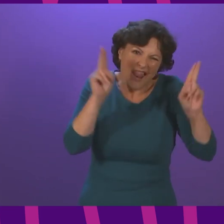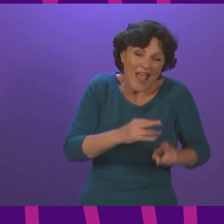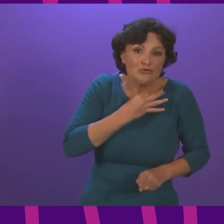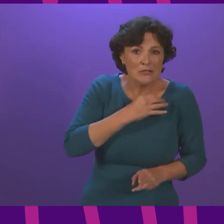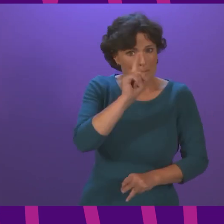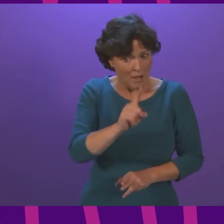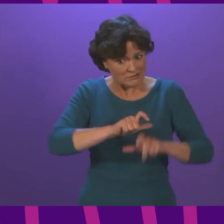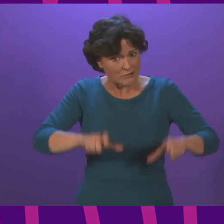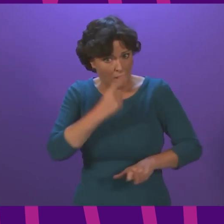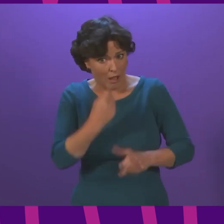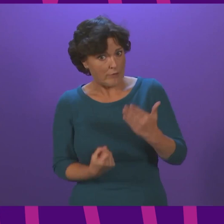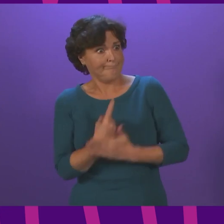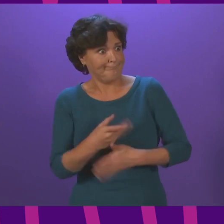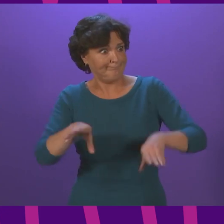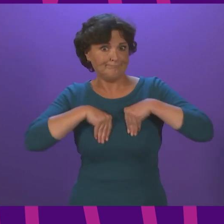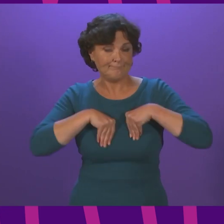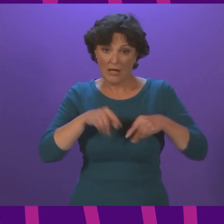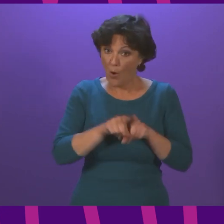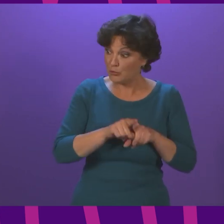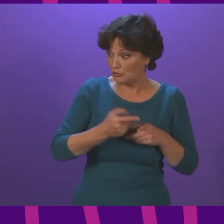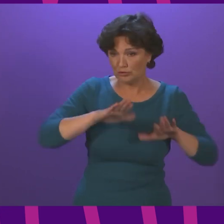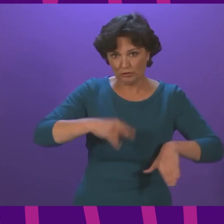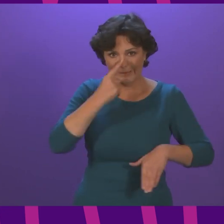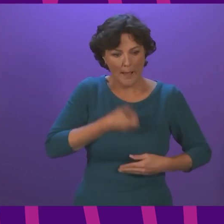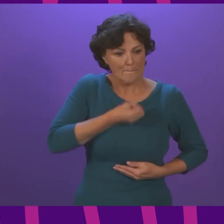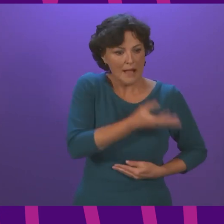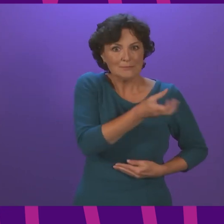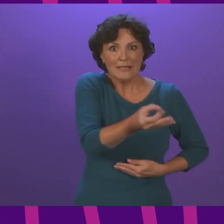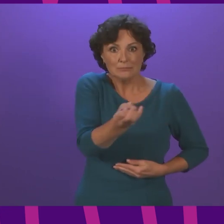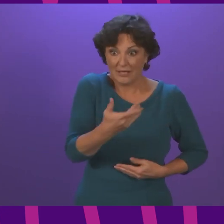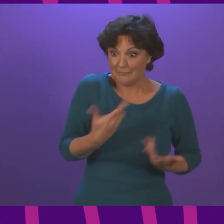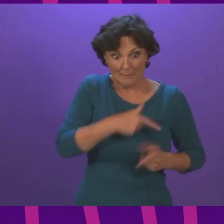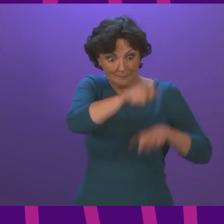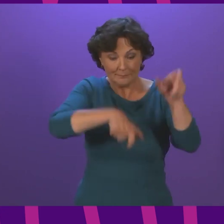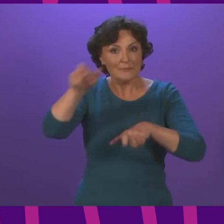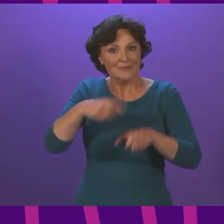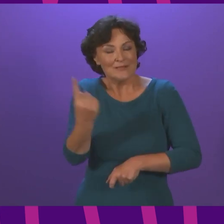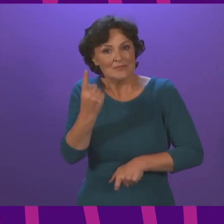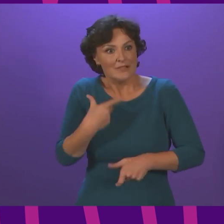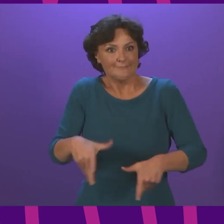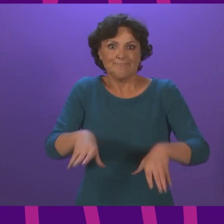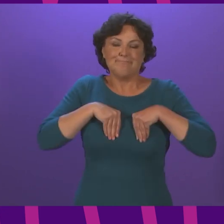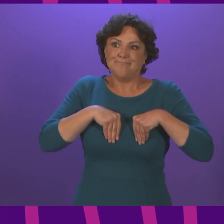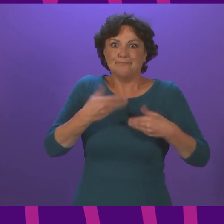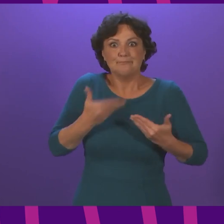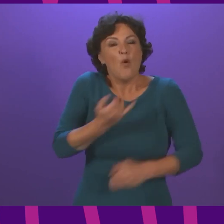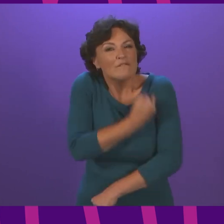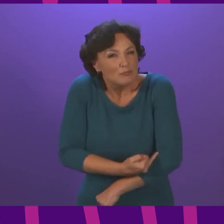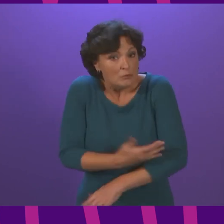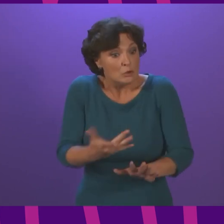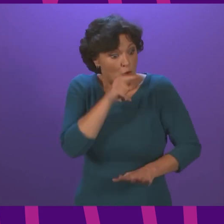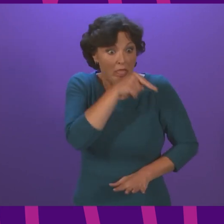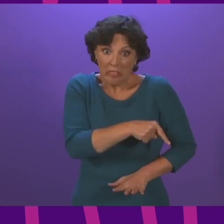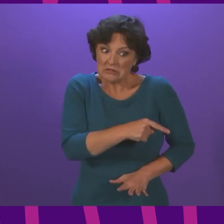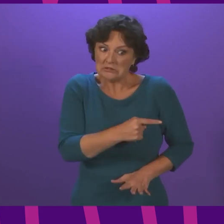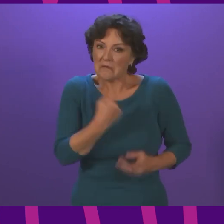also they can and do pass on the infection to others who may be more vulnerable to serious illness. So this reduction is positive,